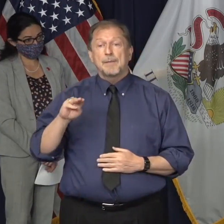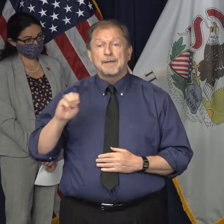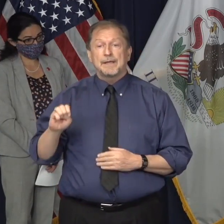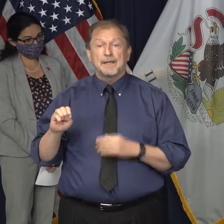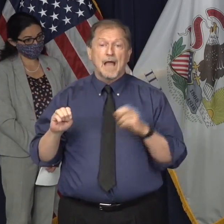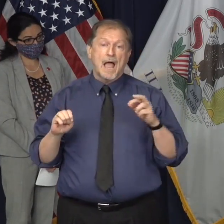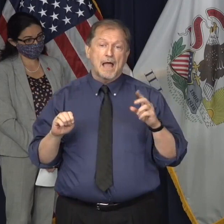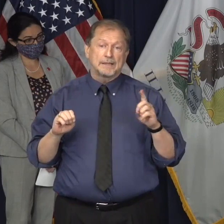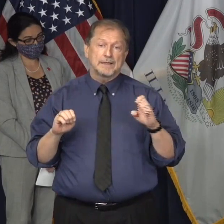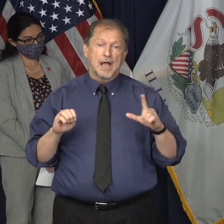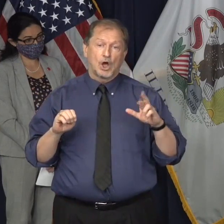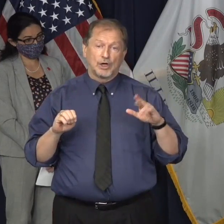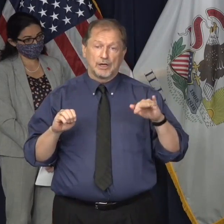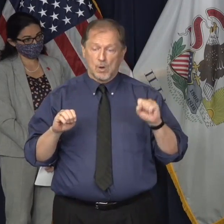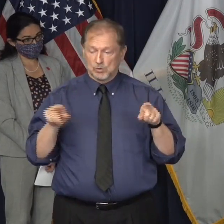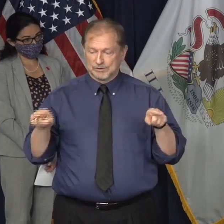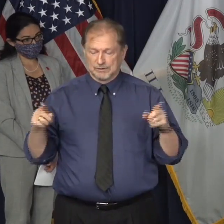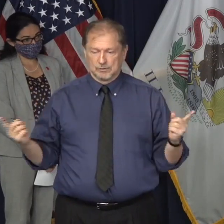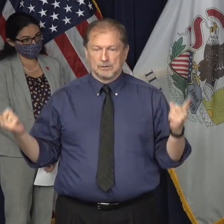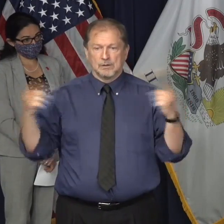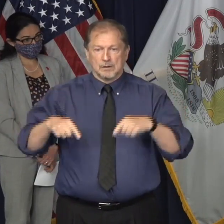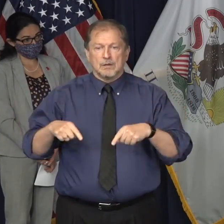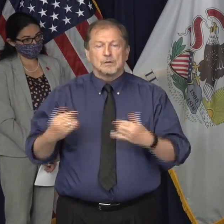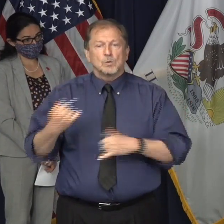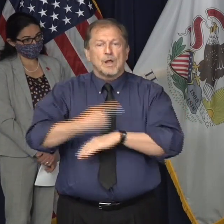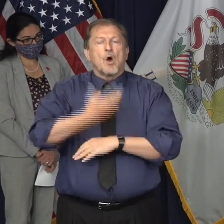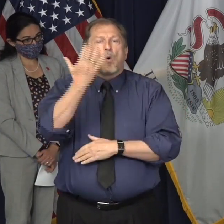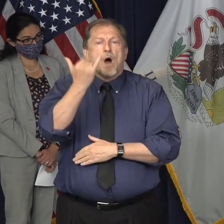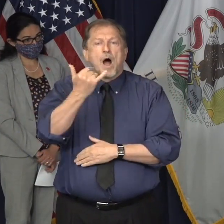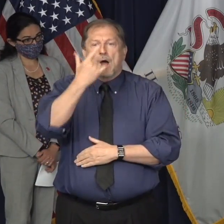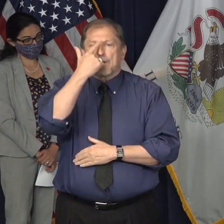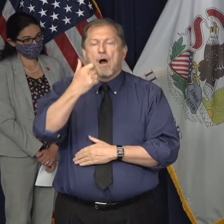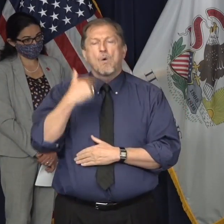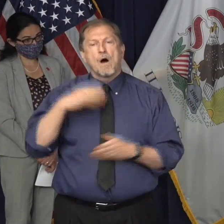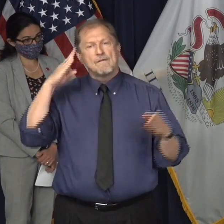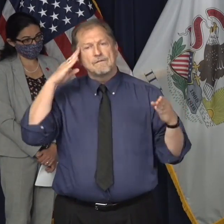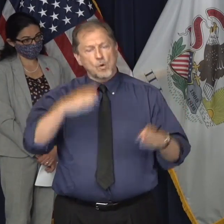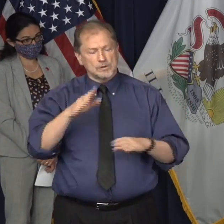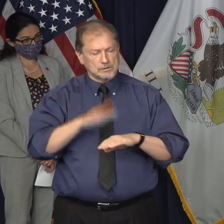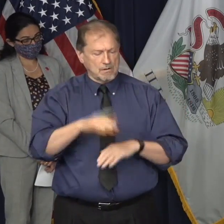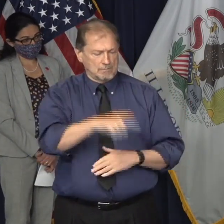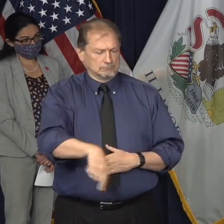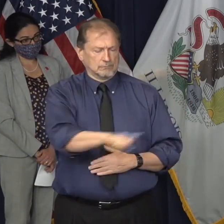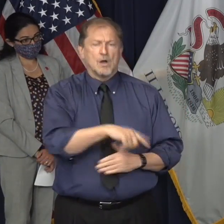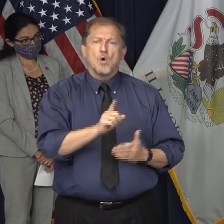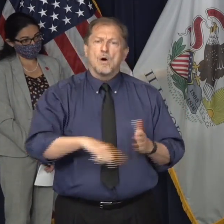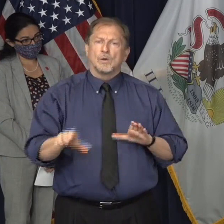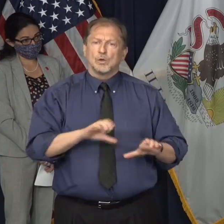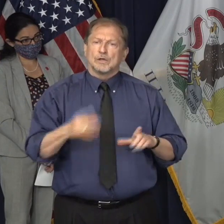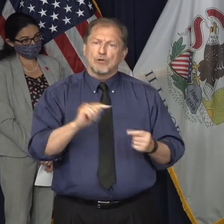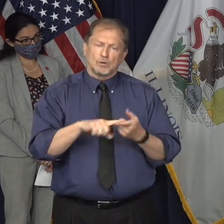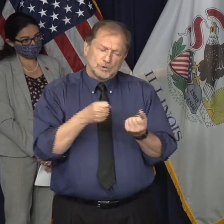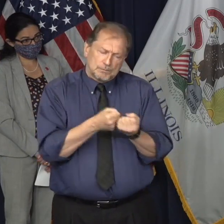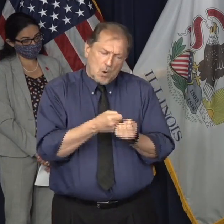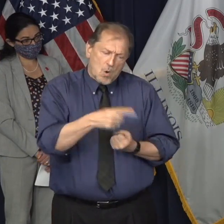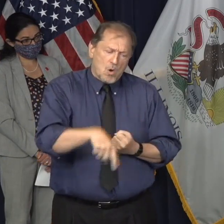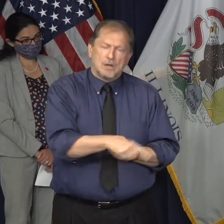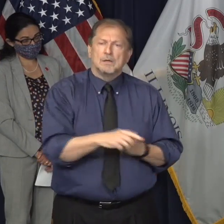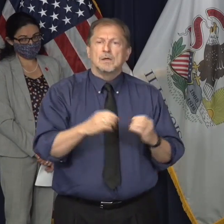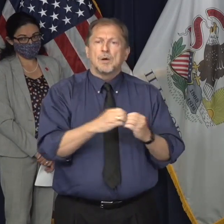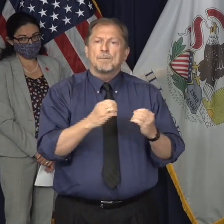daily public update because I want to bring more attention to the work all of us are doing to support our more vulnerable